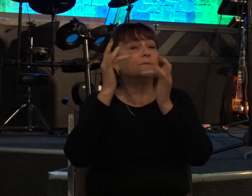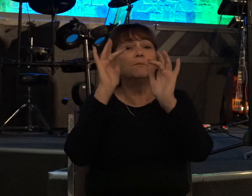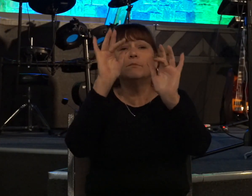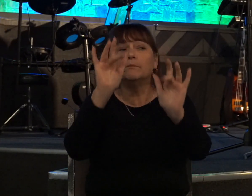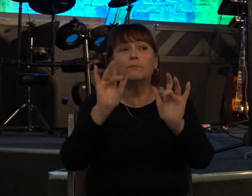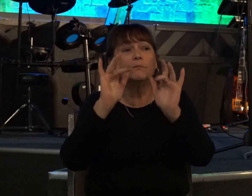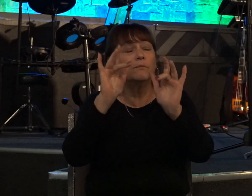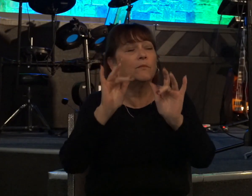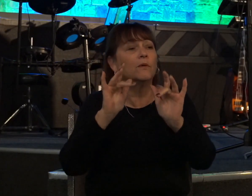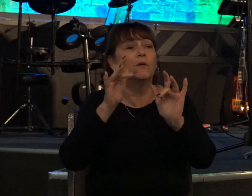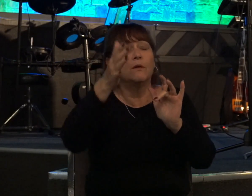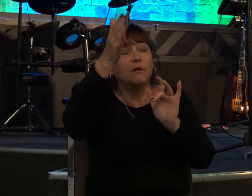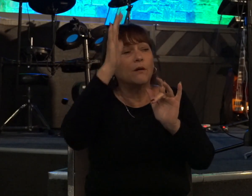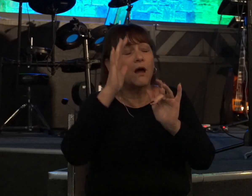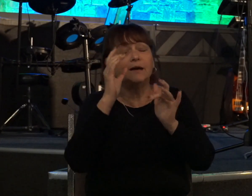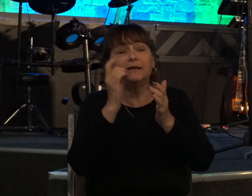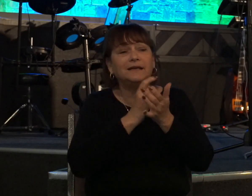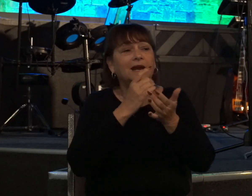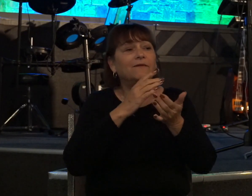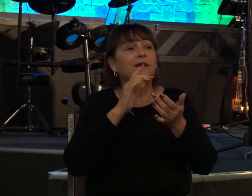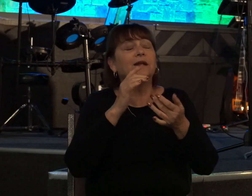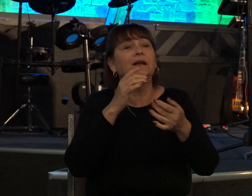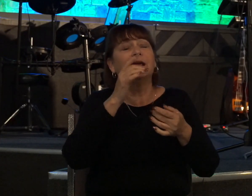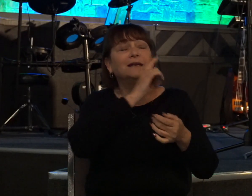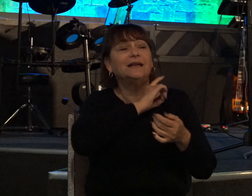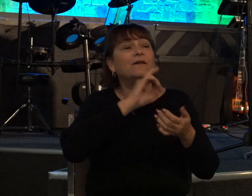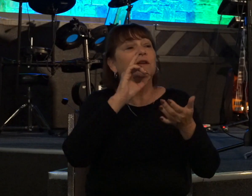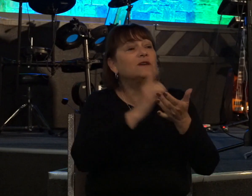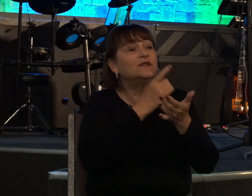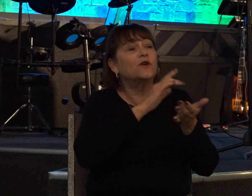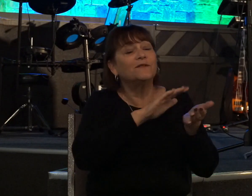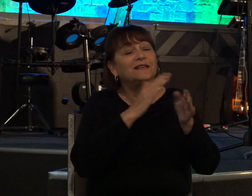David deserved death he deserved death